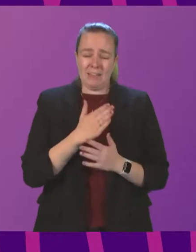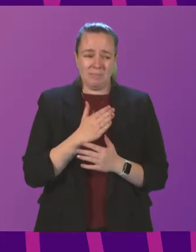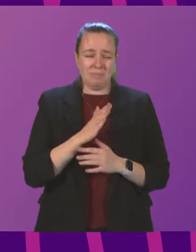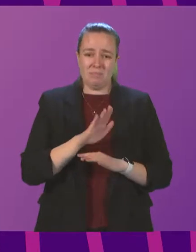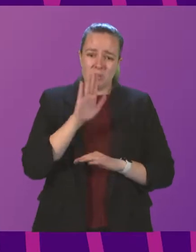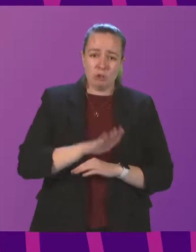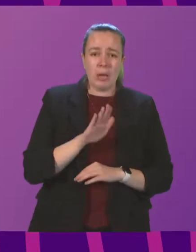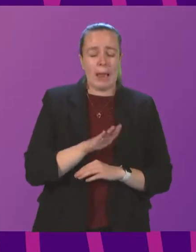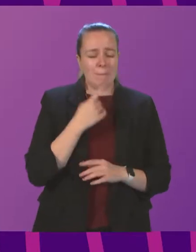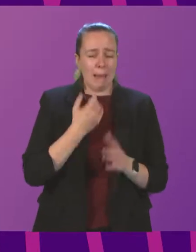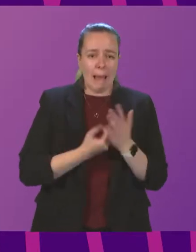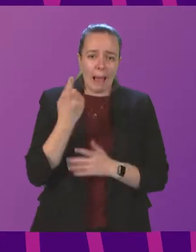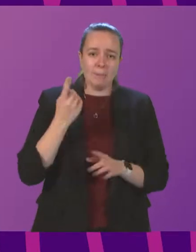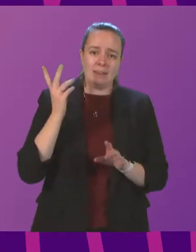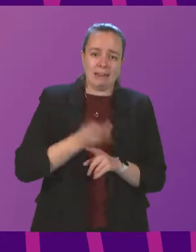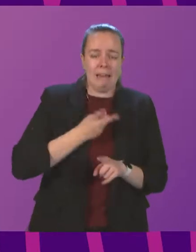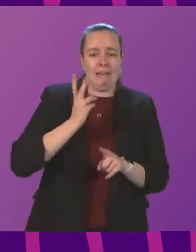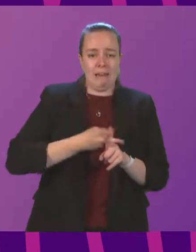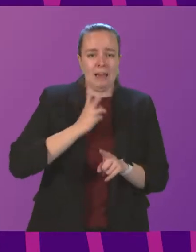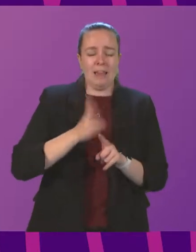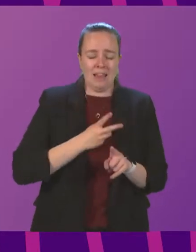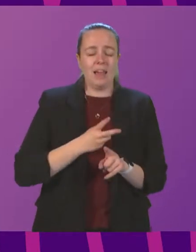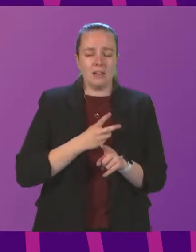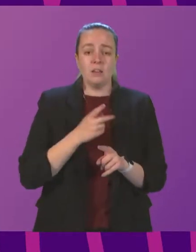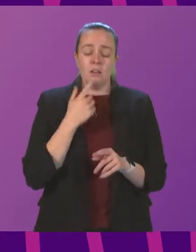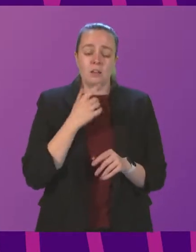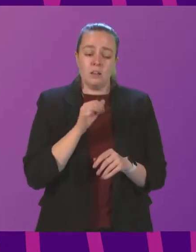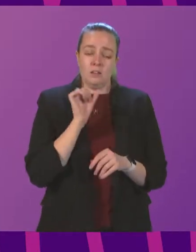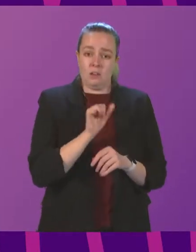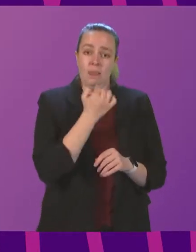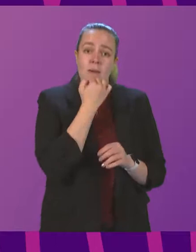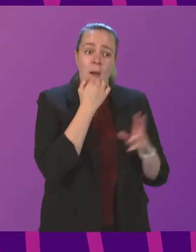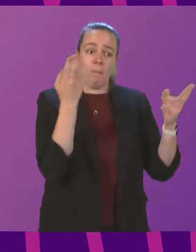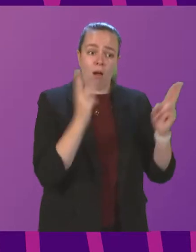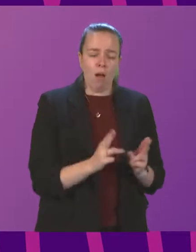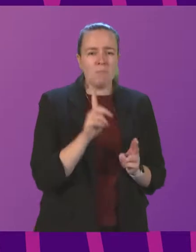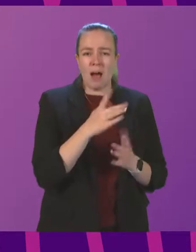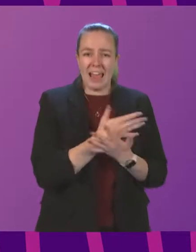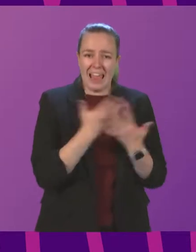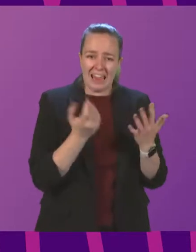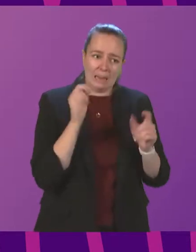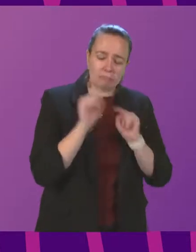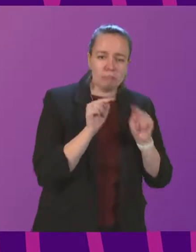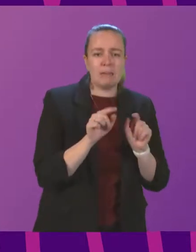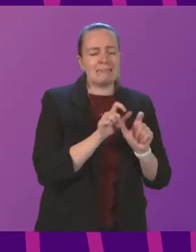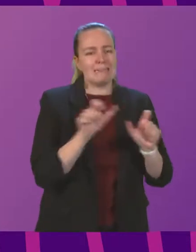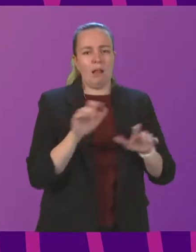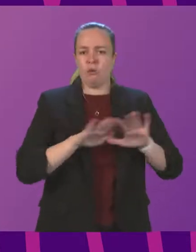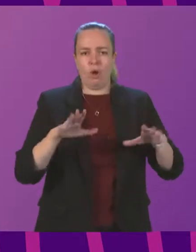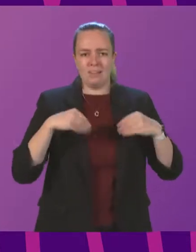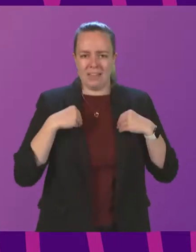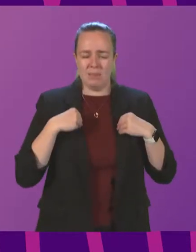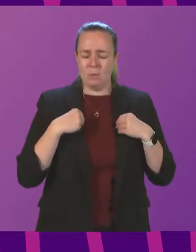this happens year after year after year. And whilst the numbers are going down, any attack is still unacceptable. The attacks of the weekend were horrific.